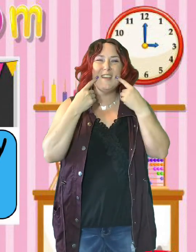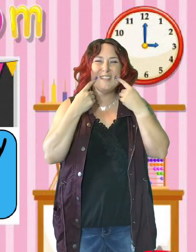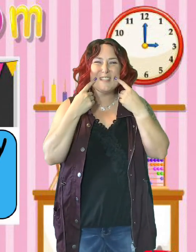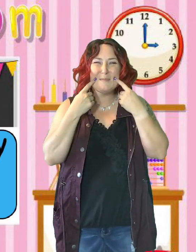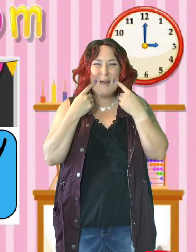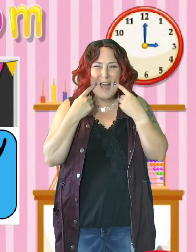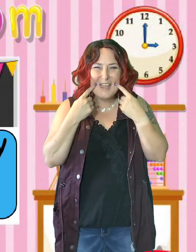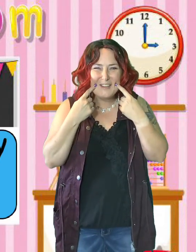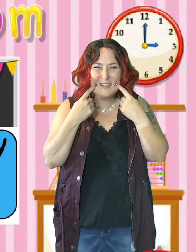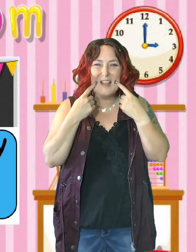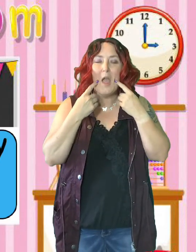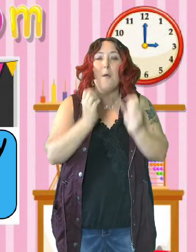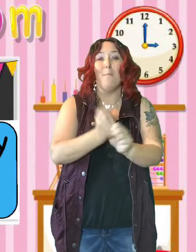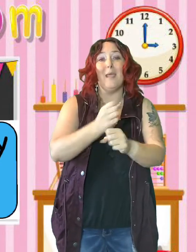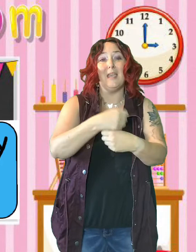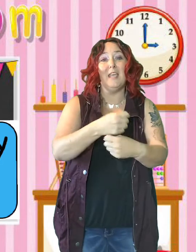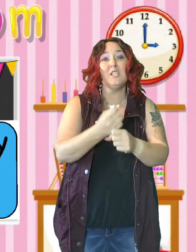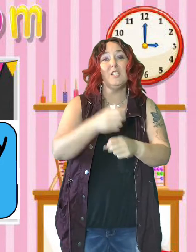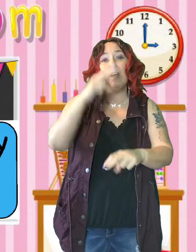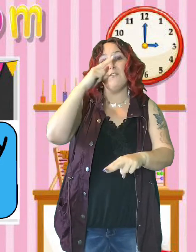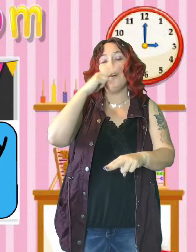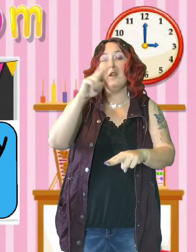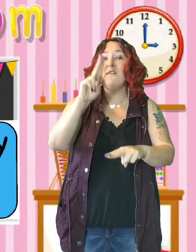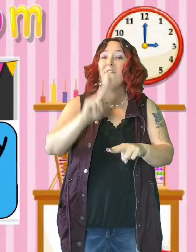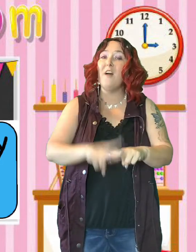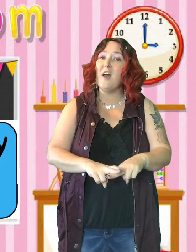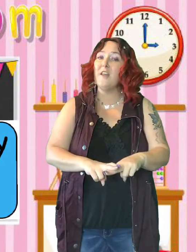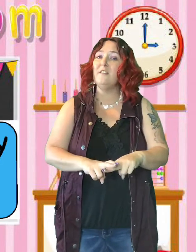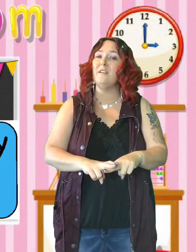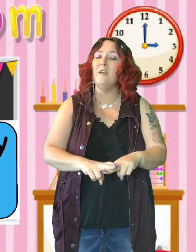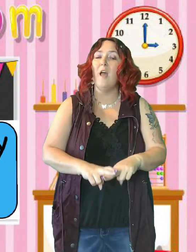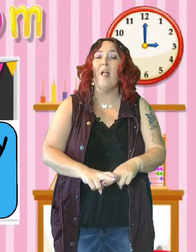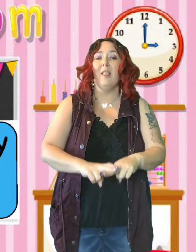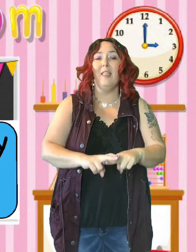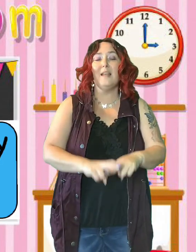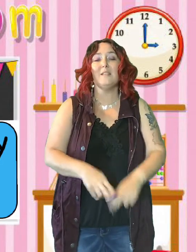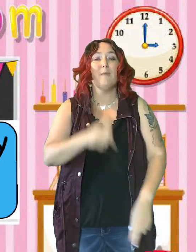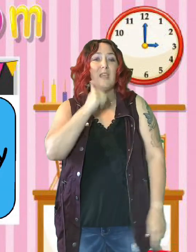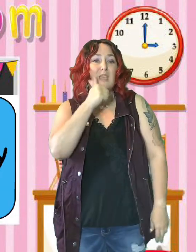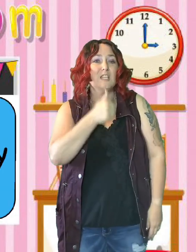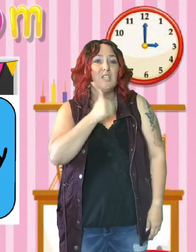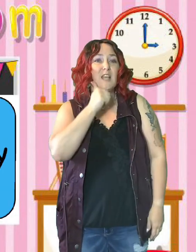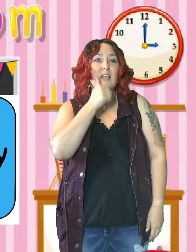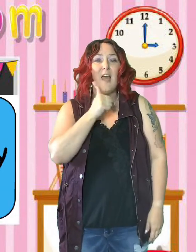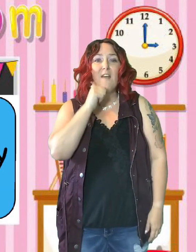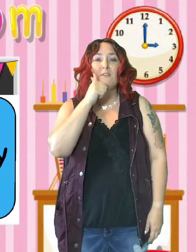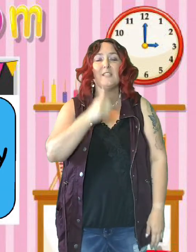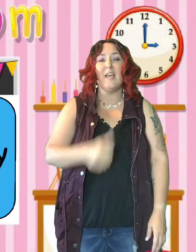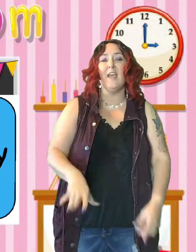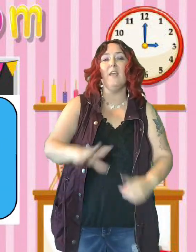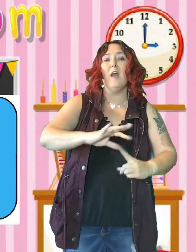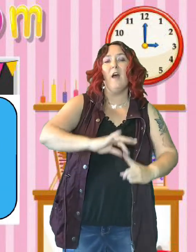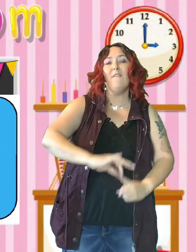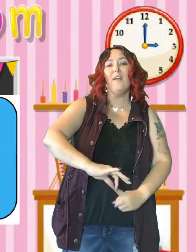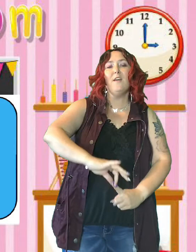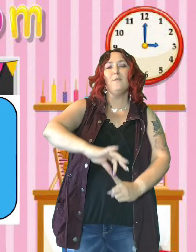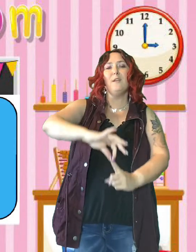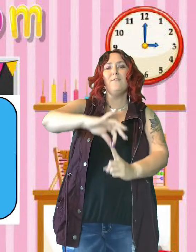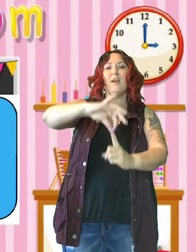smile. Make each day full of fun. Let's make each and every day a very very